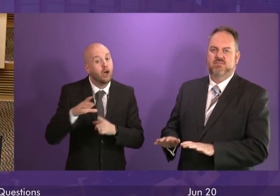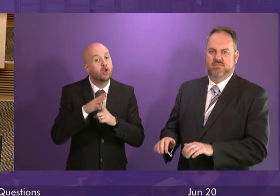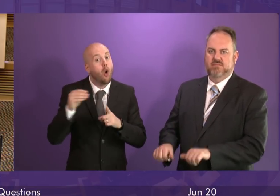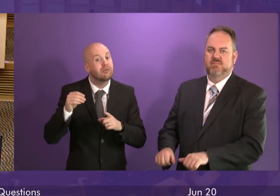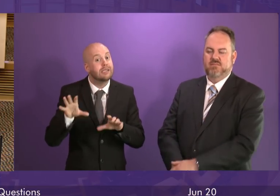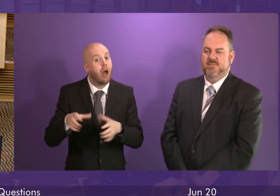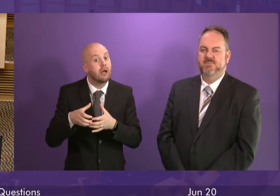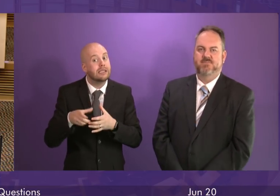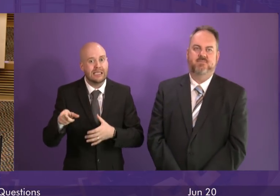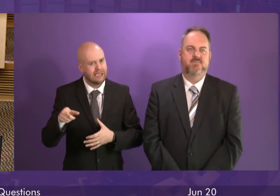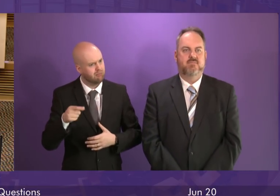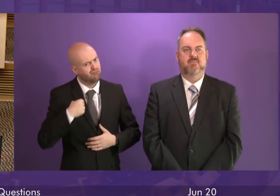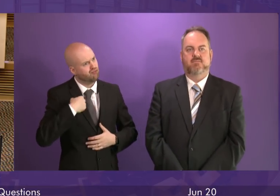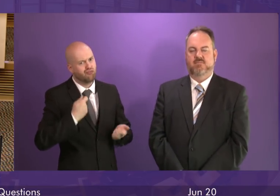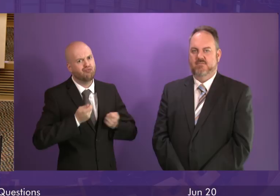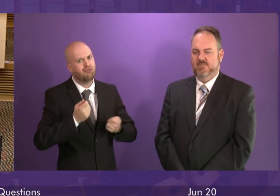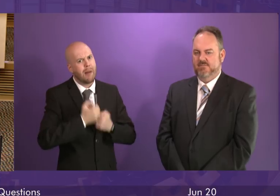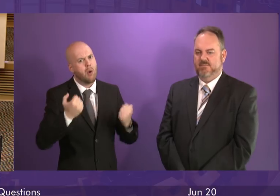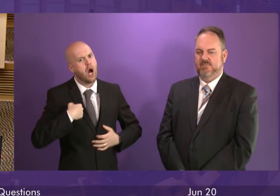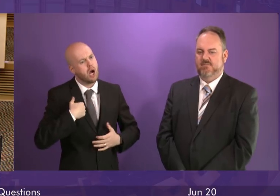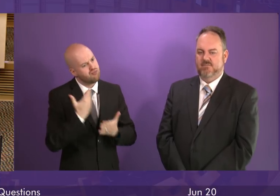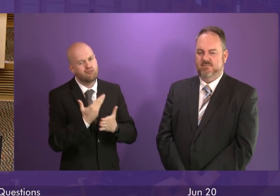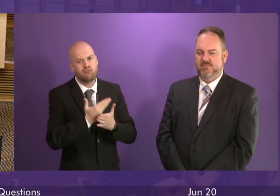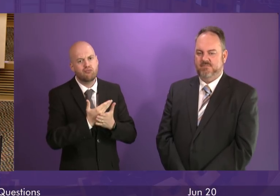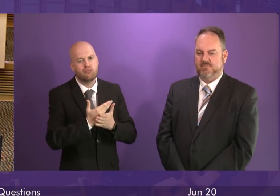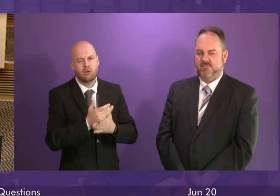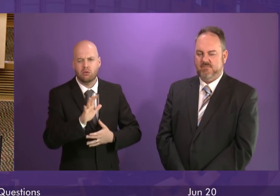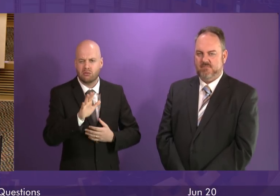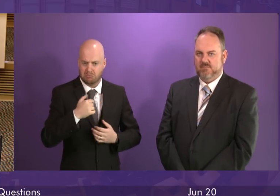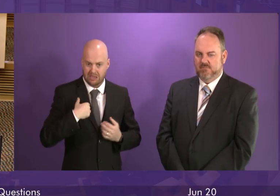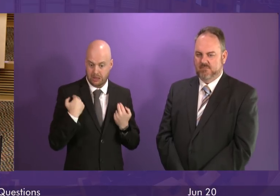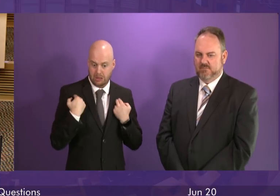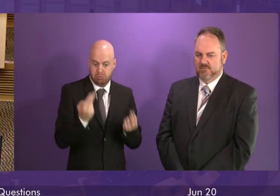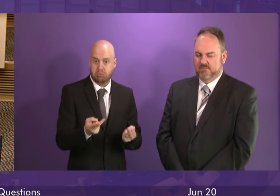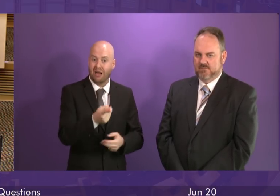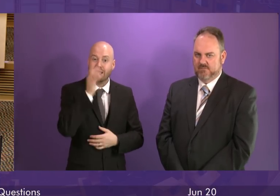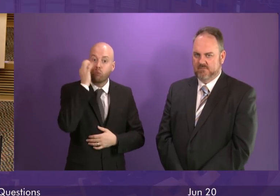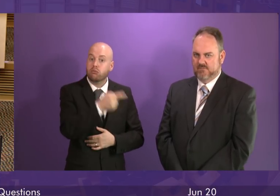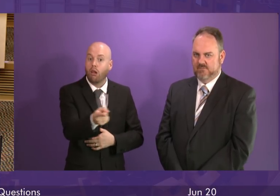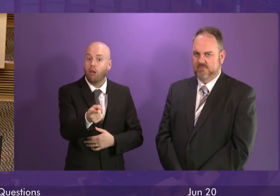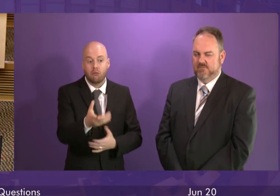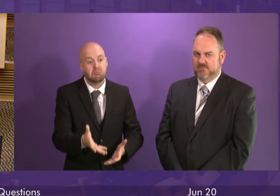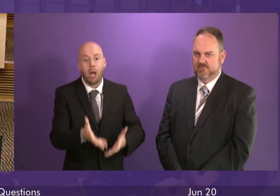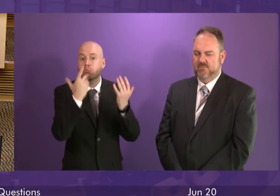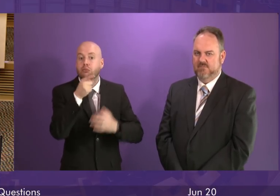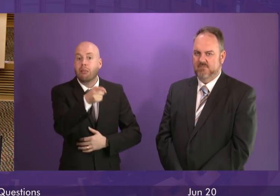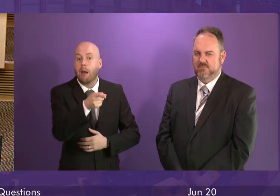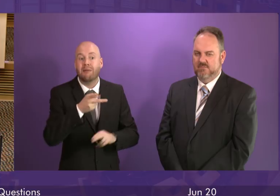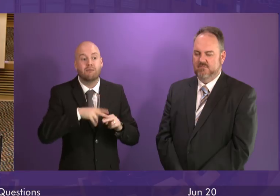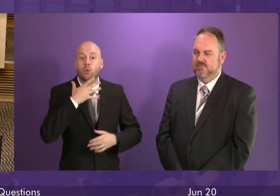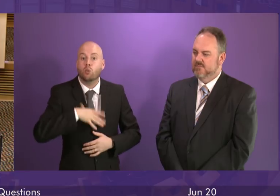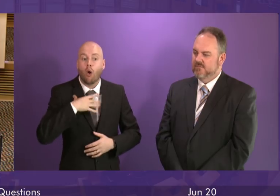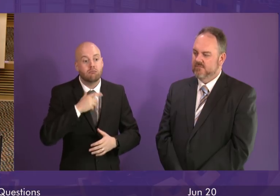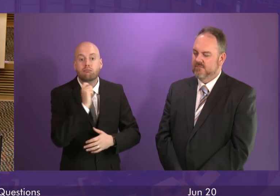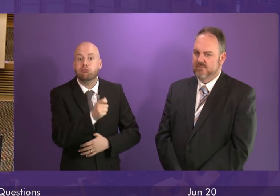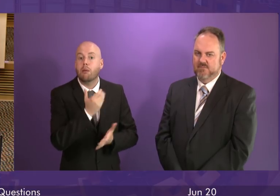council has to use that power. Councils that do decide to use that power will require to do a full consultation. Part of